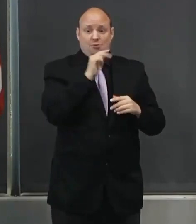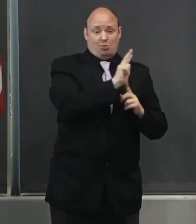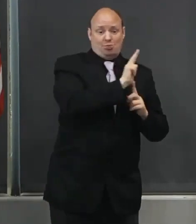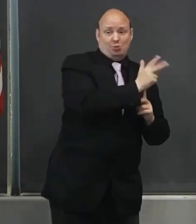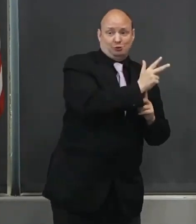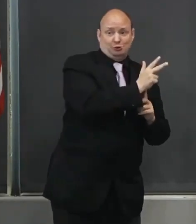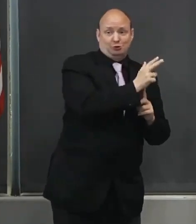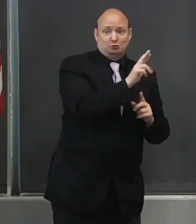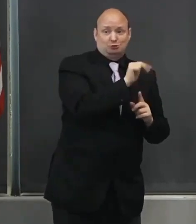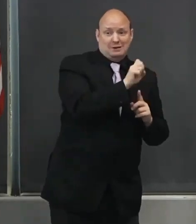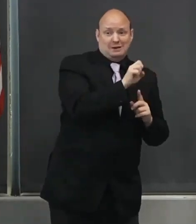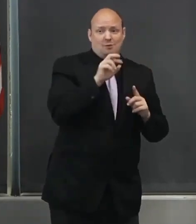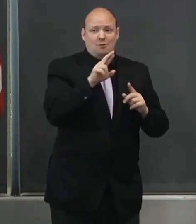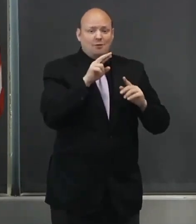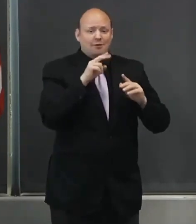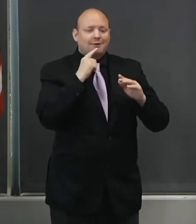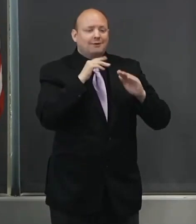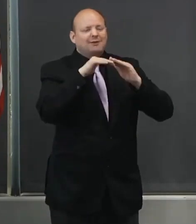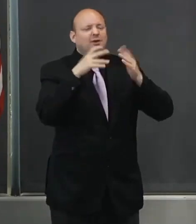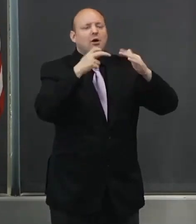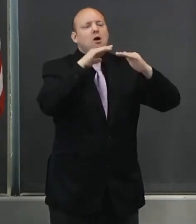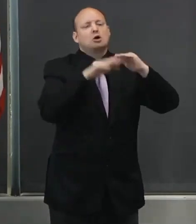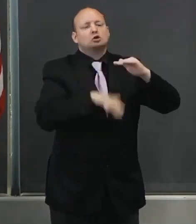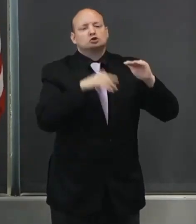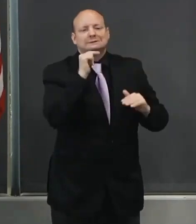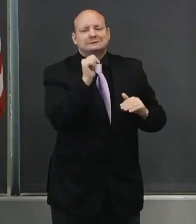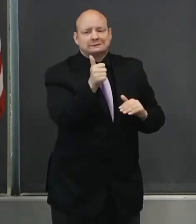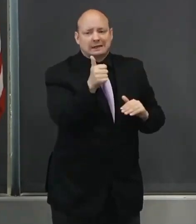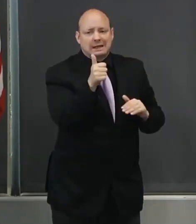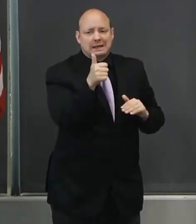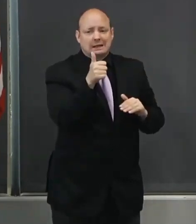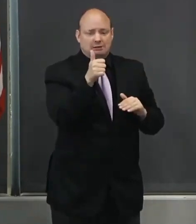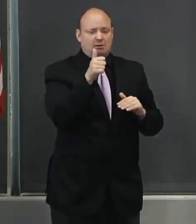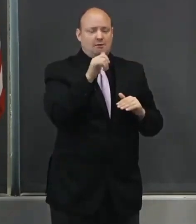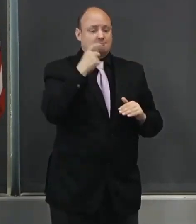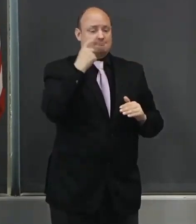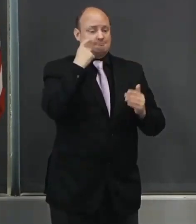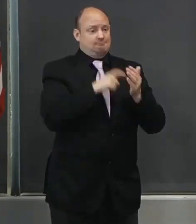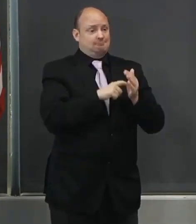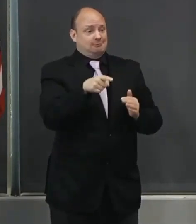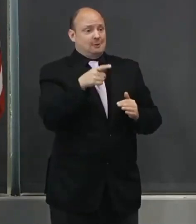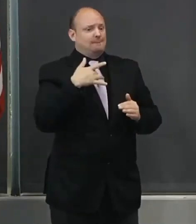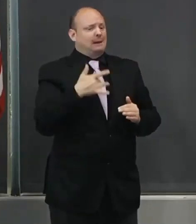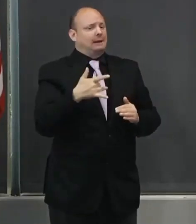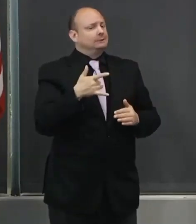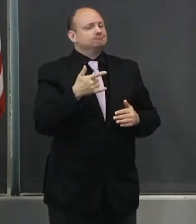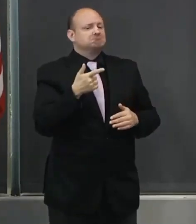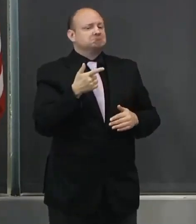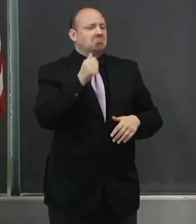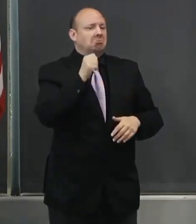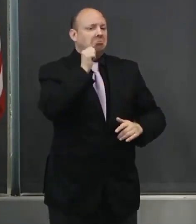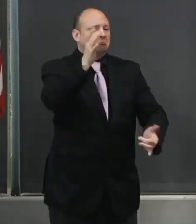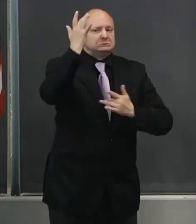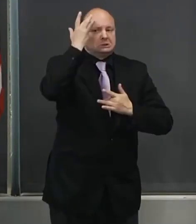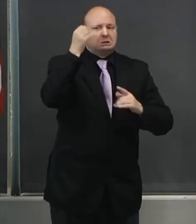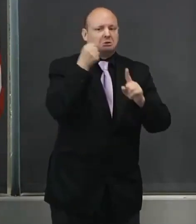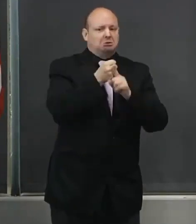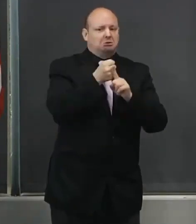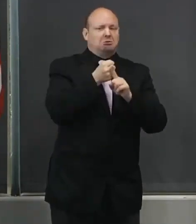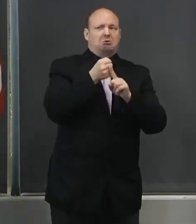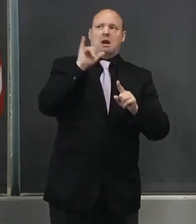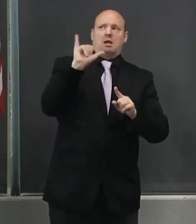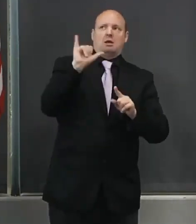have lower rates of illness and transmission than other children, older children, and adults, providing